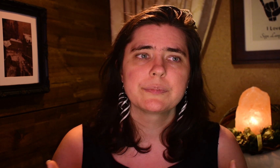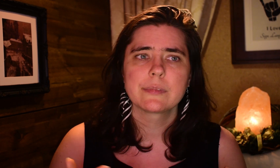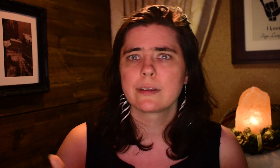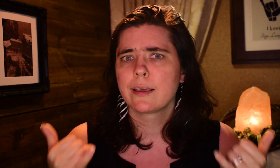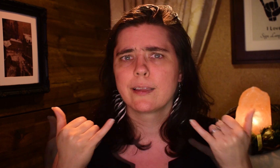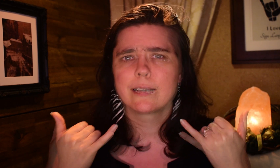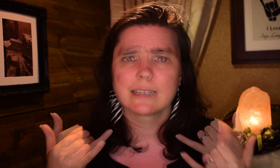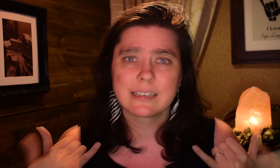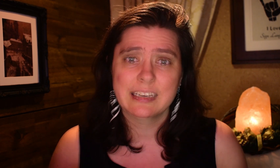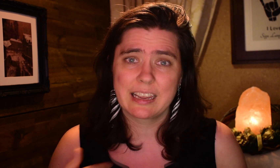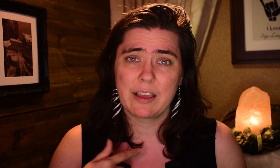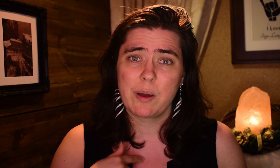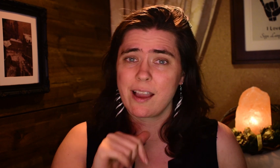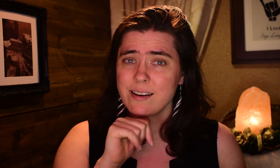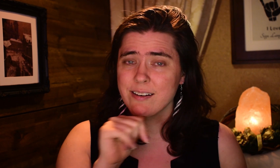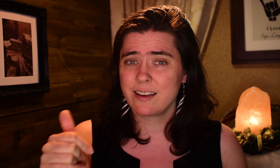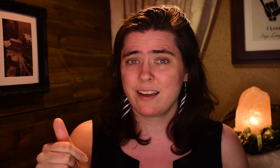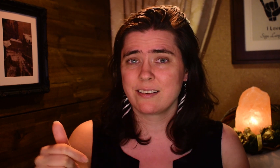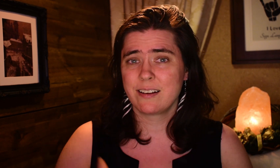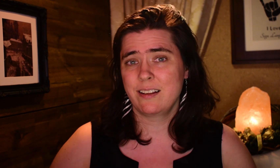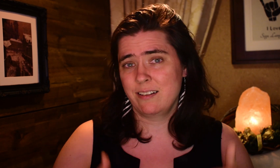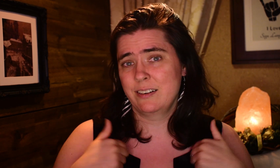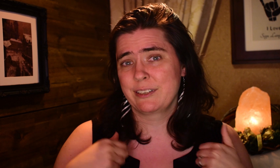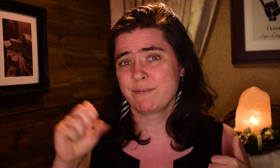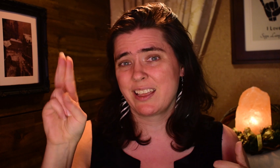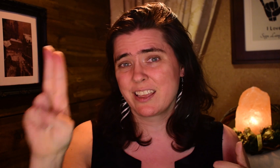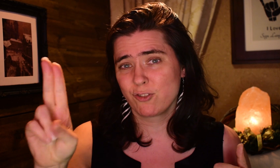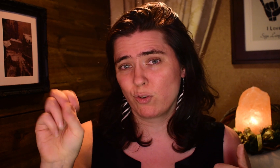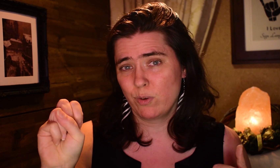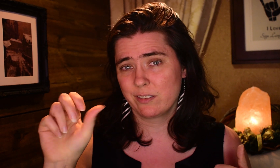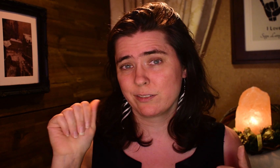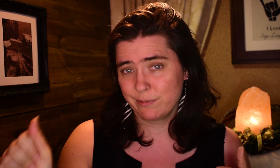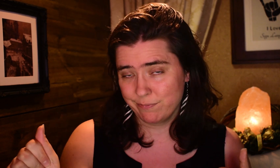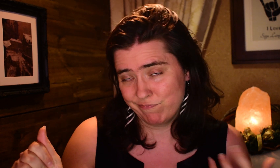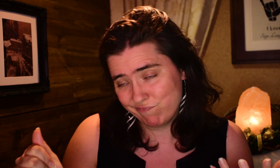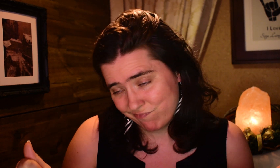Now, I'm not in the USA.